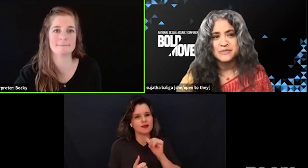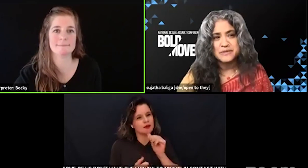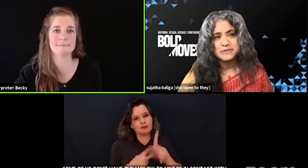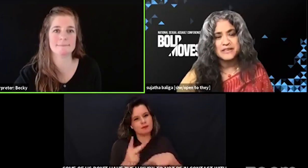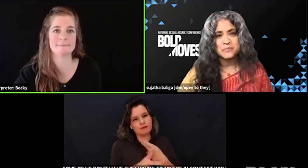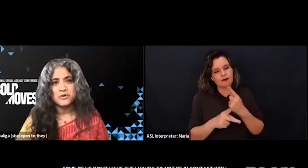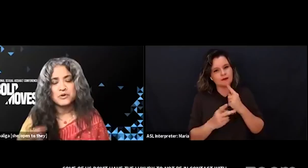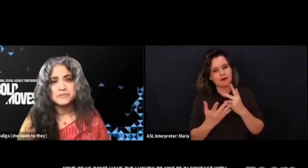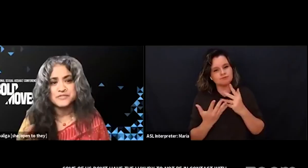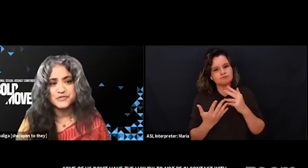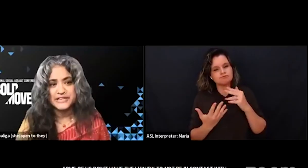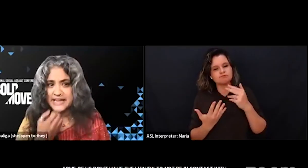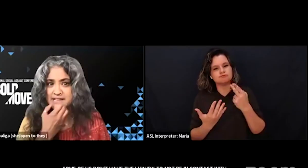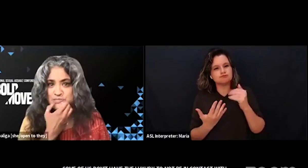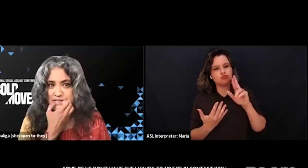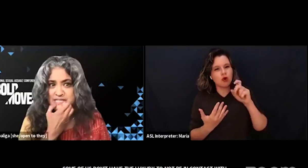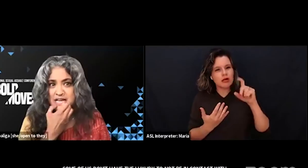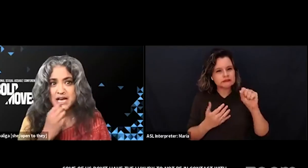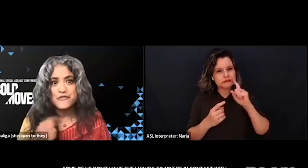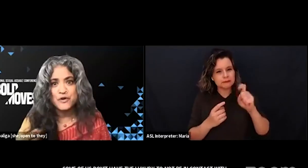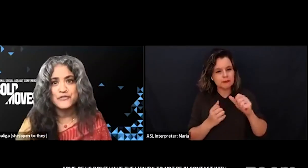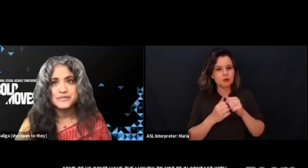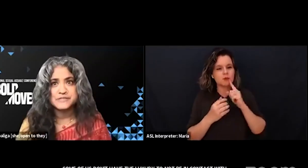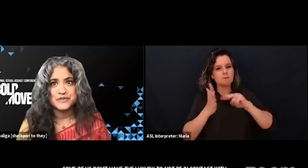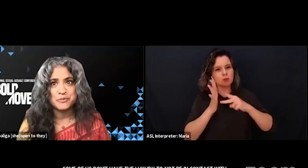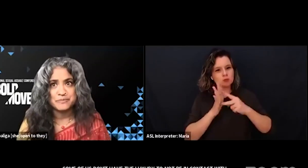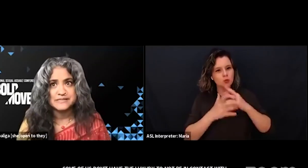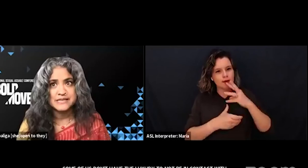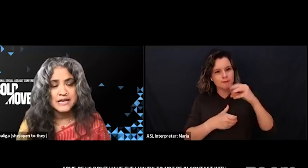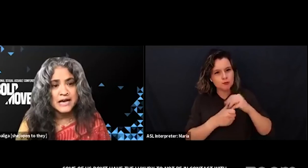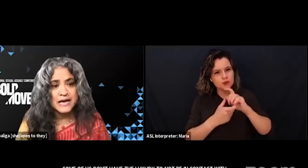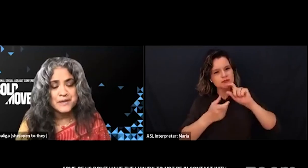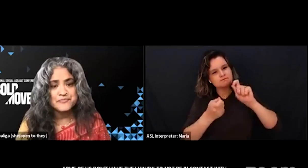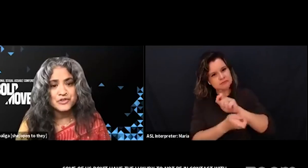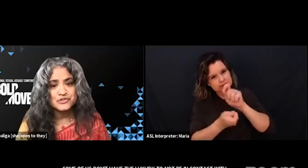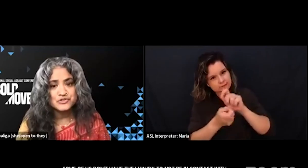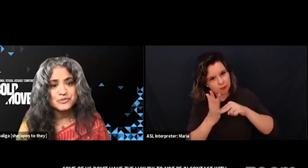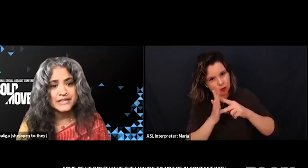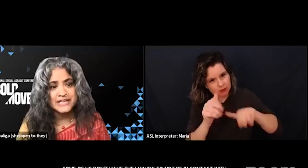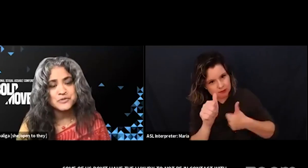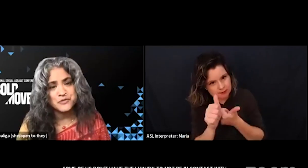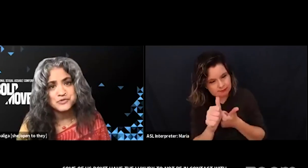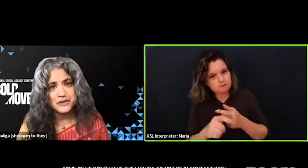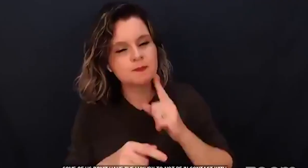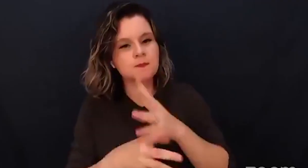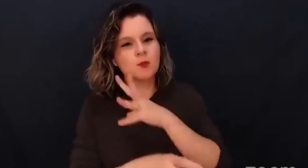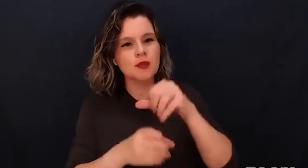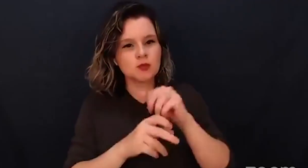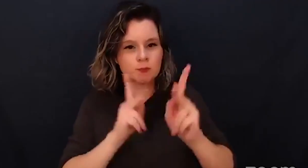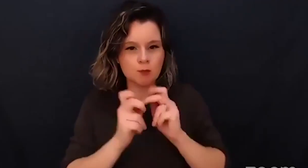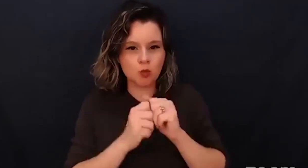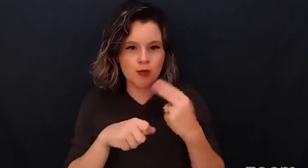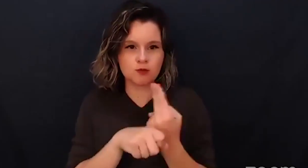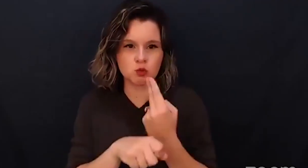proximate I mean, but like a purposeful engagement for a very specific purpose. To engage with folks who have used